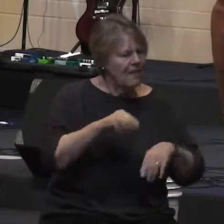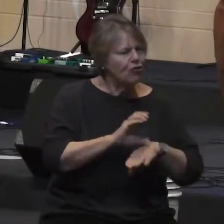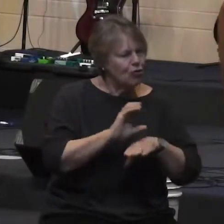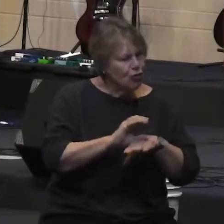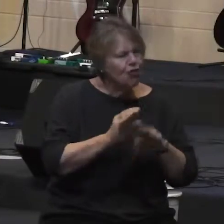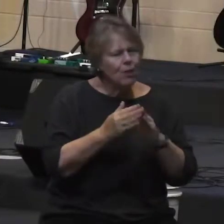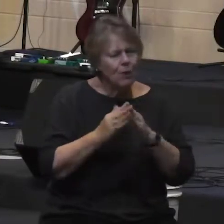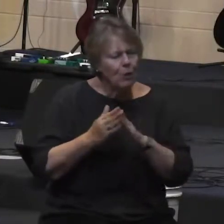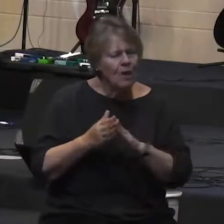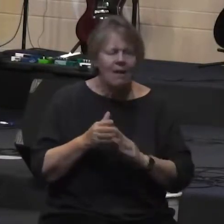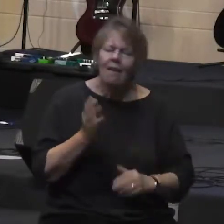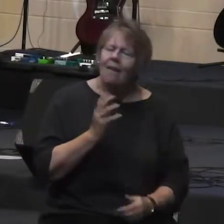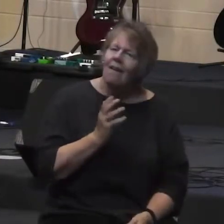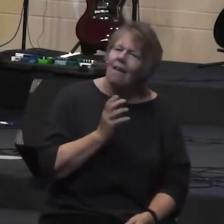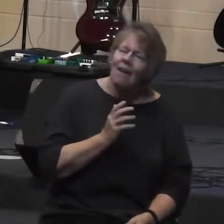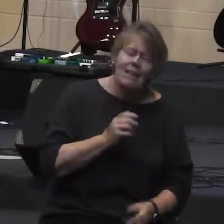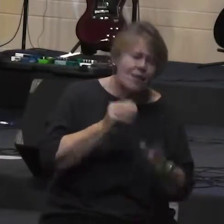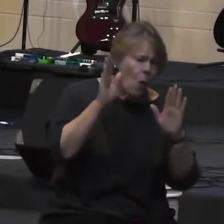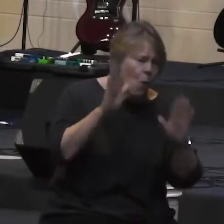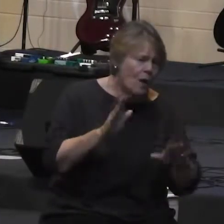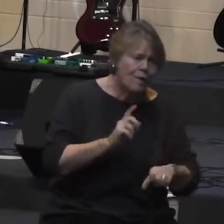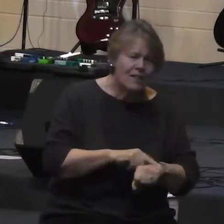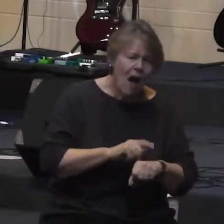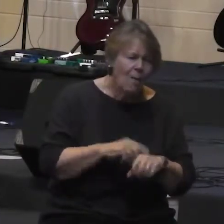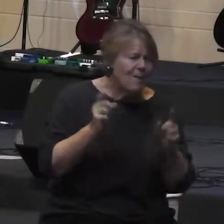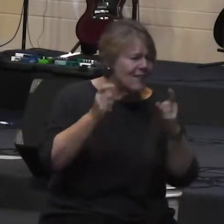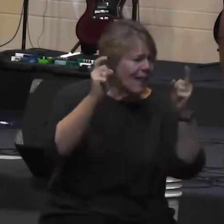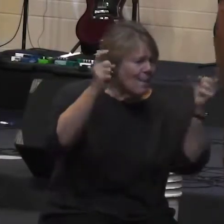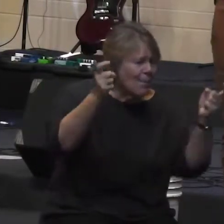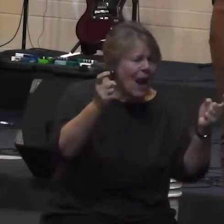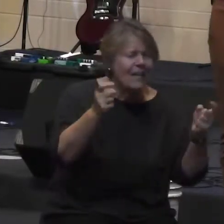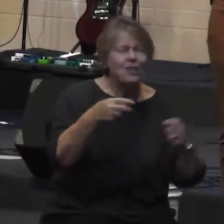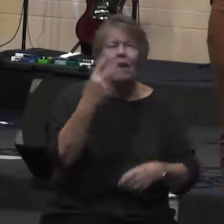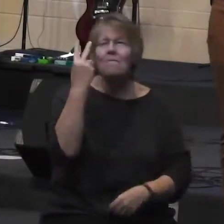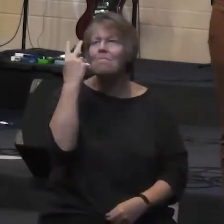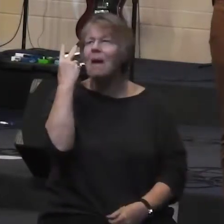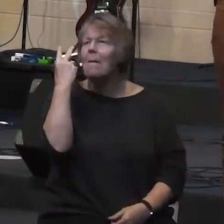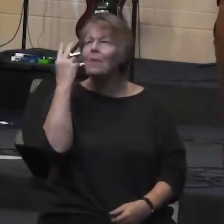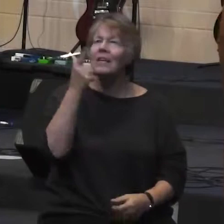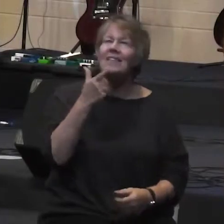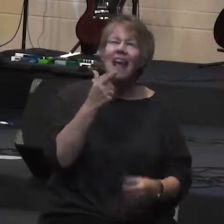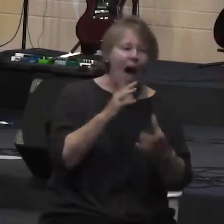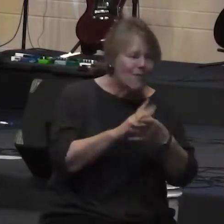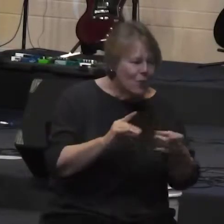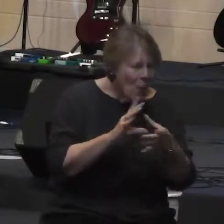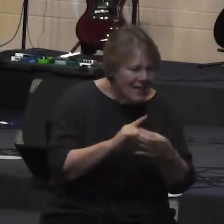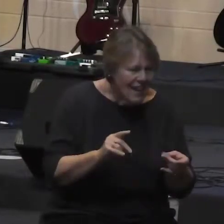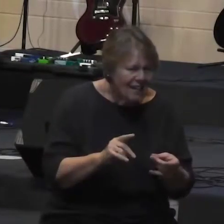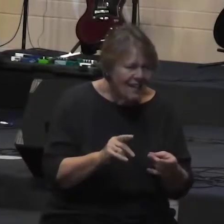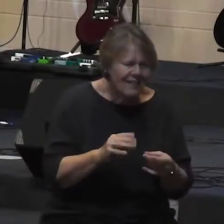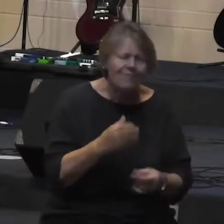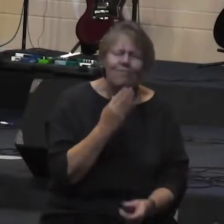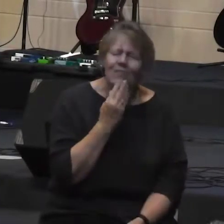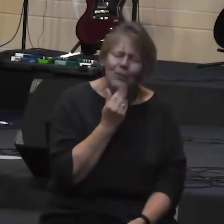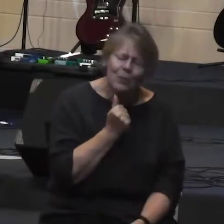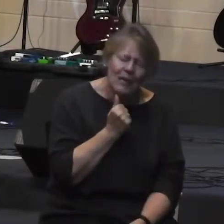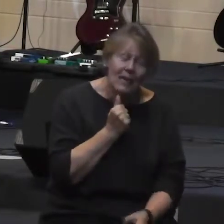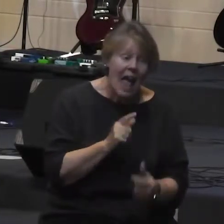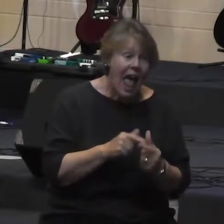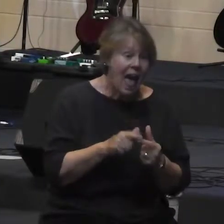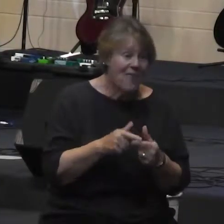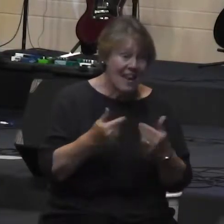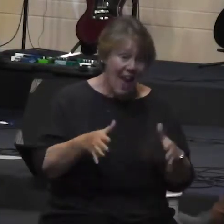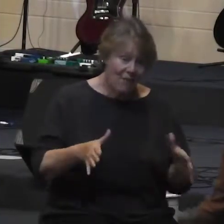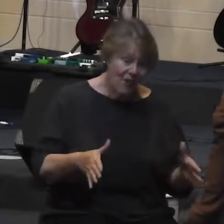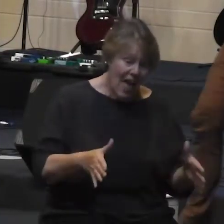it's just an awesome time of celebration of memories of storytelling and it's really sweet and then after that we kind of turn our attention